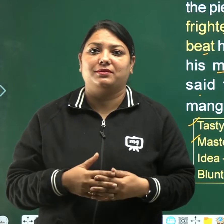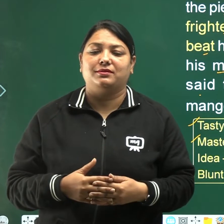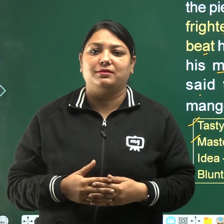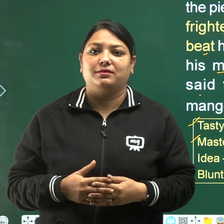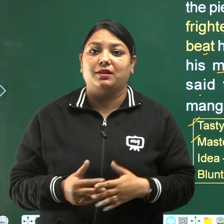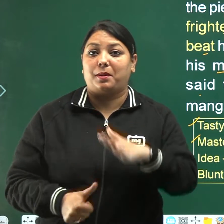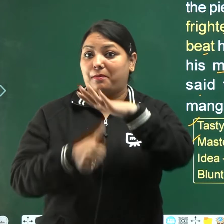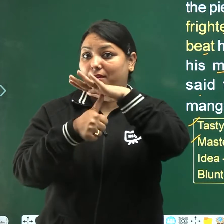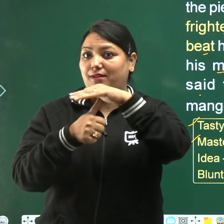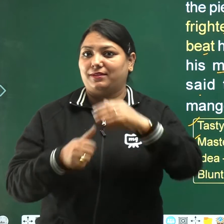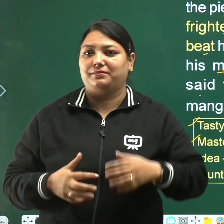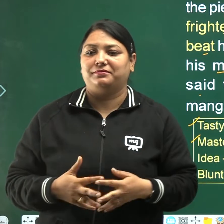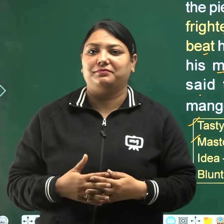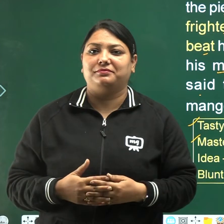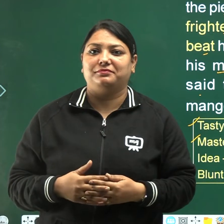malik,